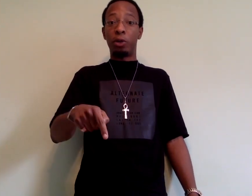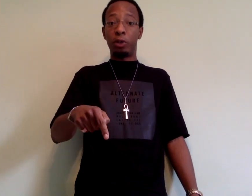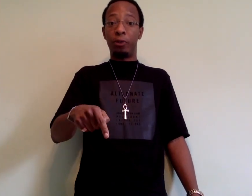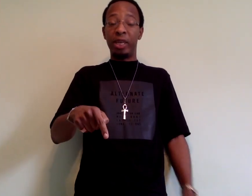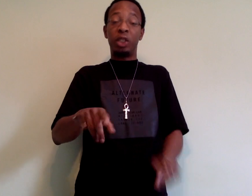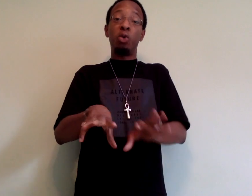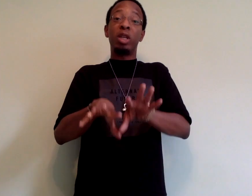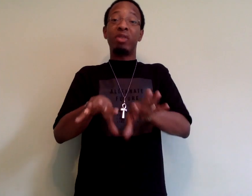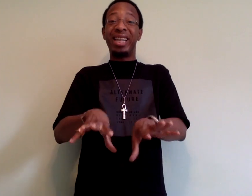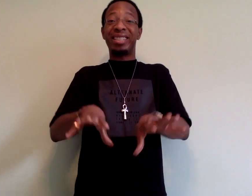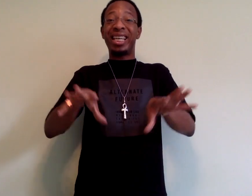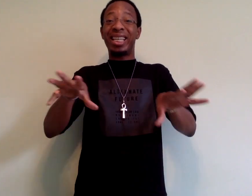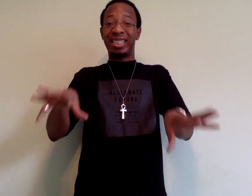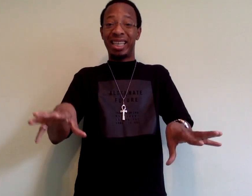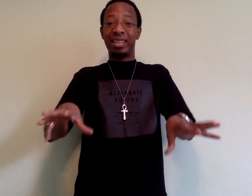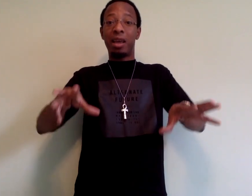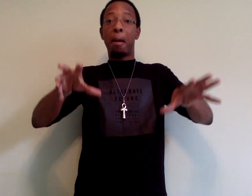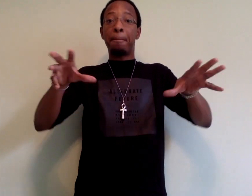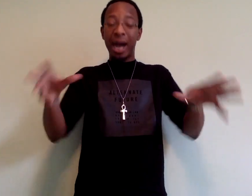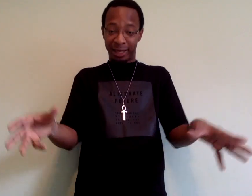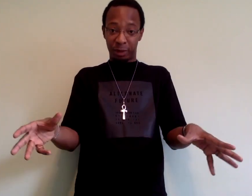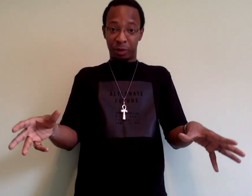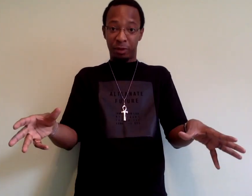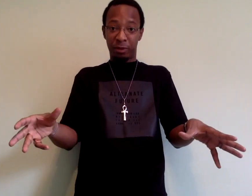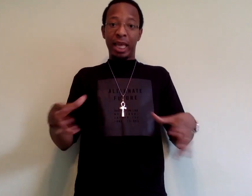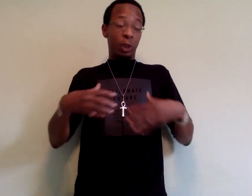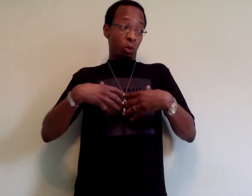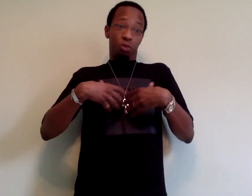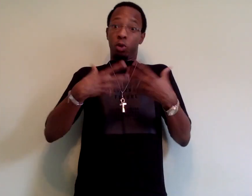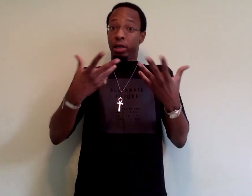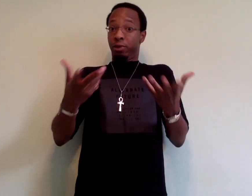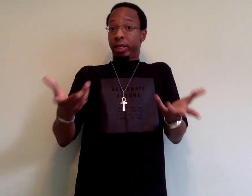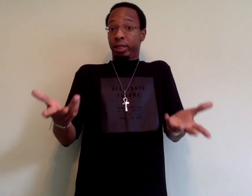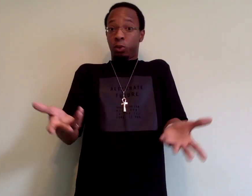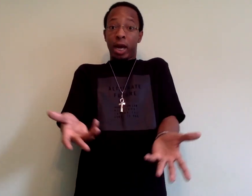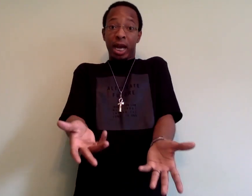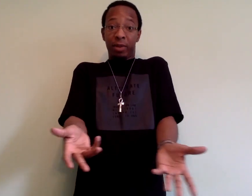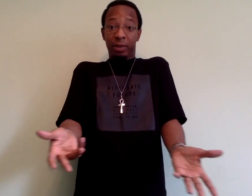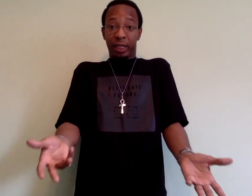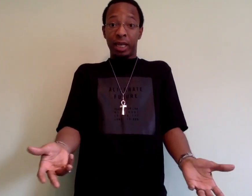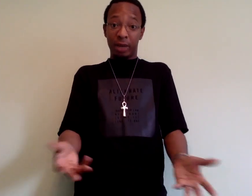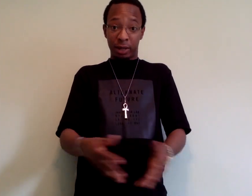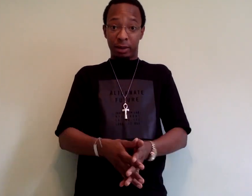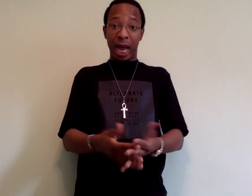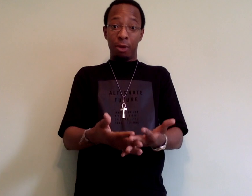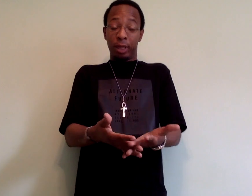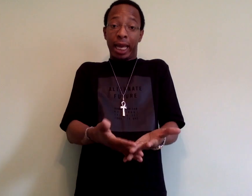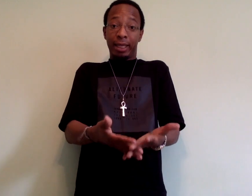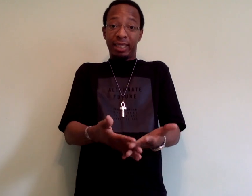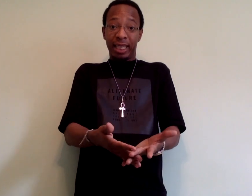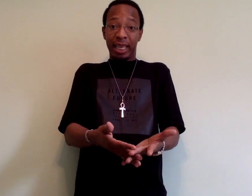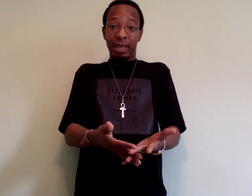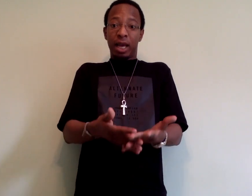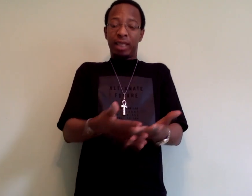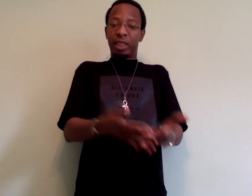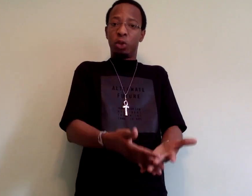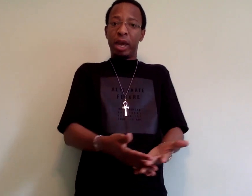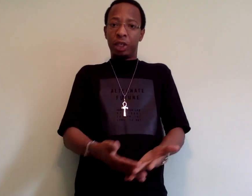own two feet to the greatest extent possible. That's one of the reasons why I'm a libertarian. I would like to see a situation